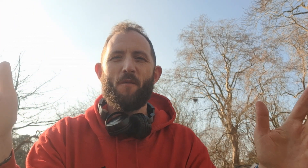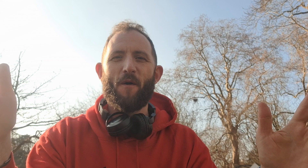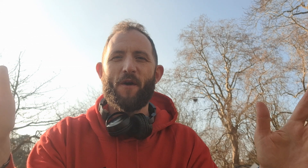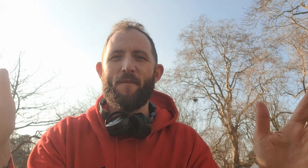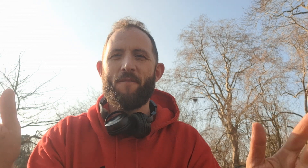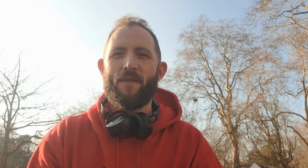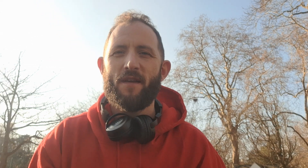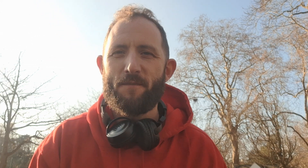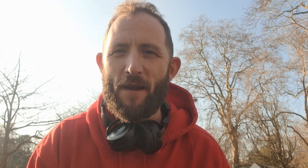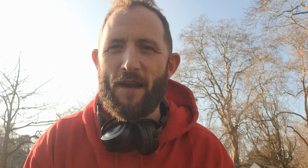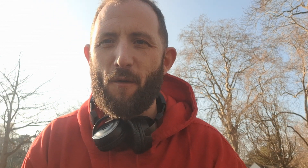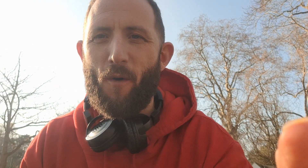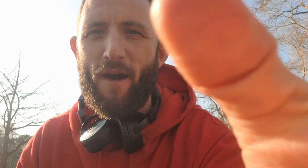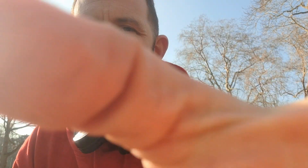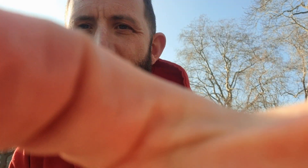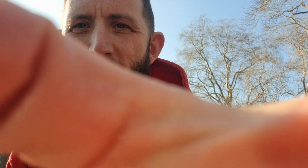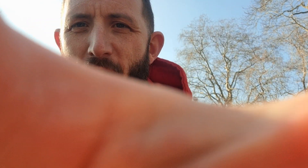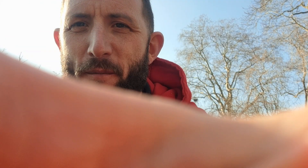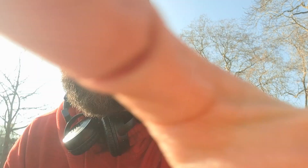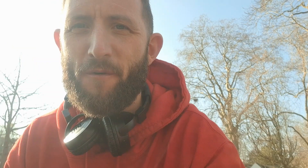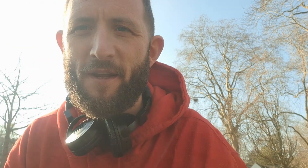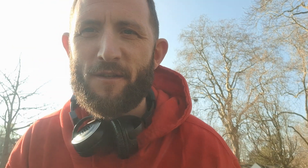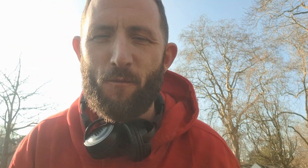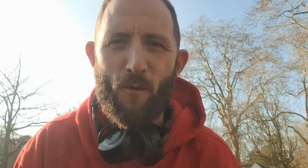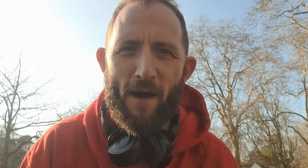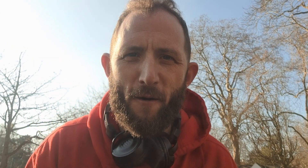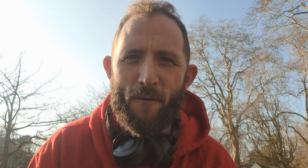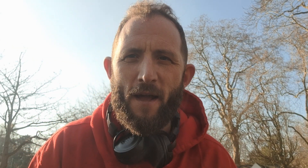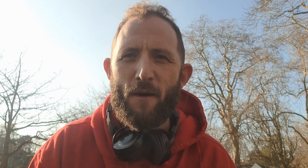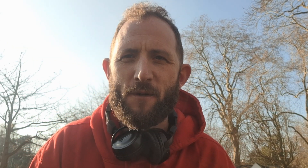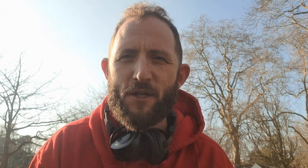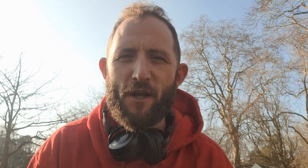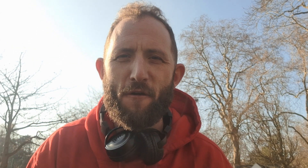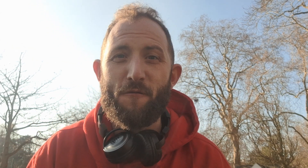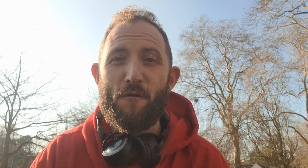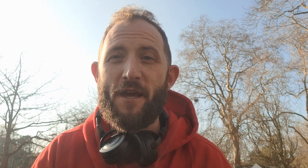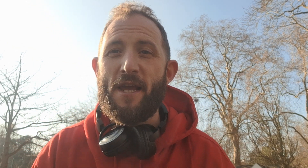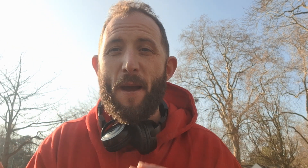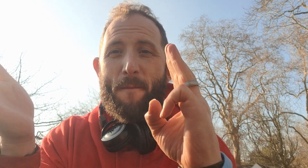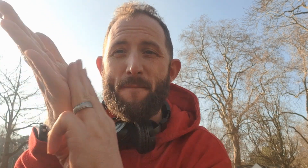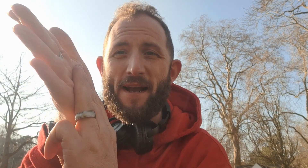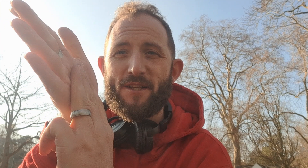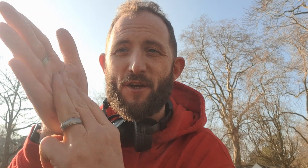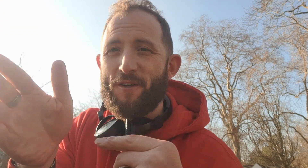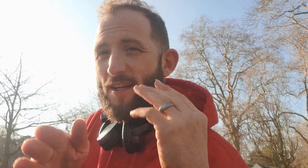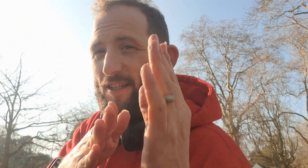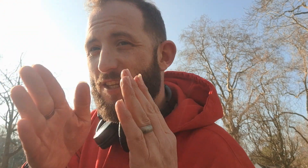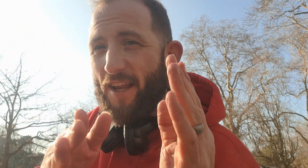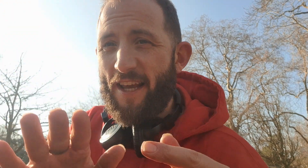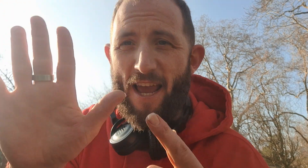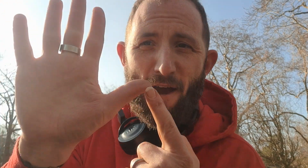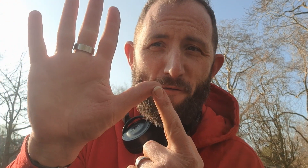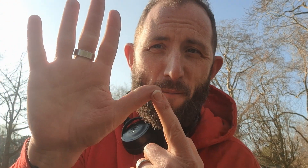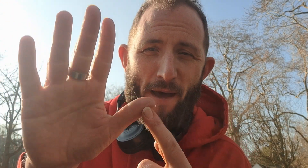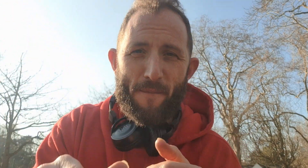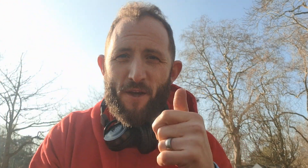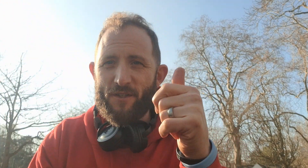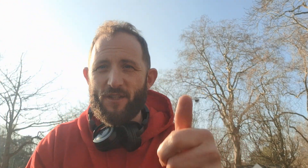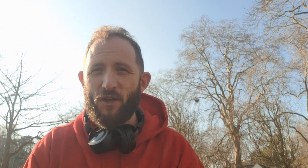welcome it's been a little while hope everyone is well we're just gonna go through the Makaton signing alphabet because it's a